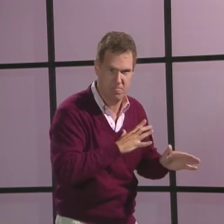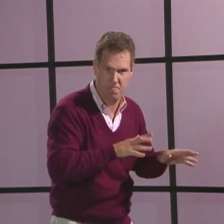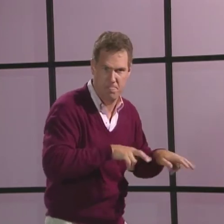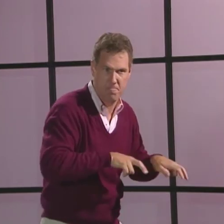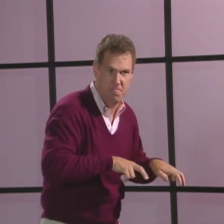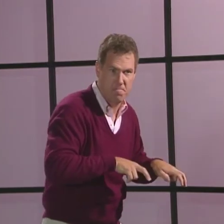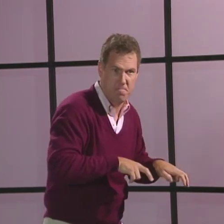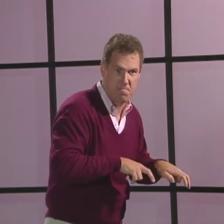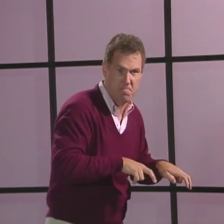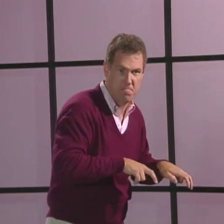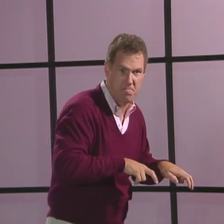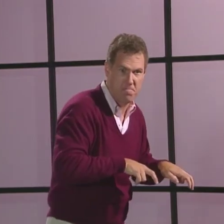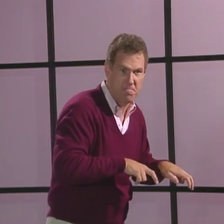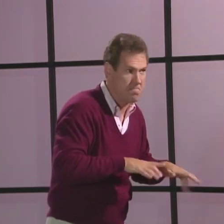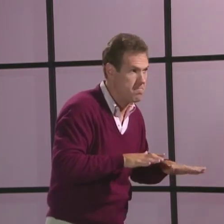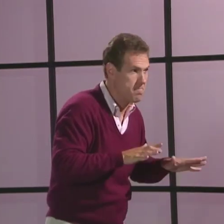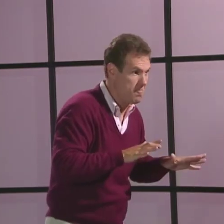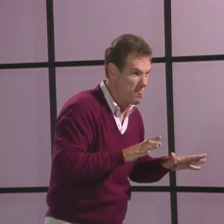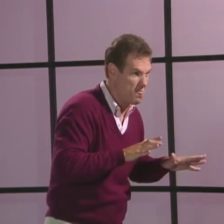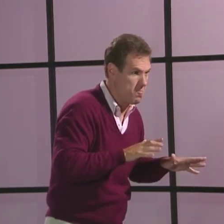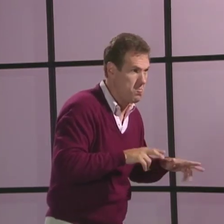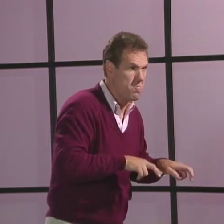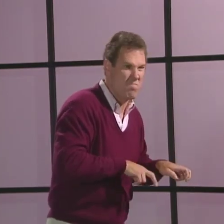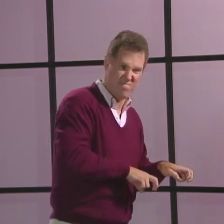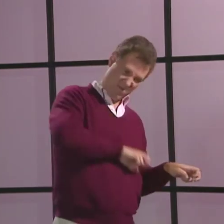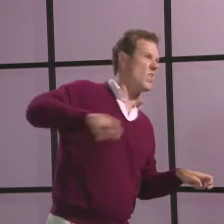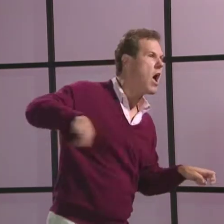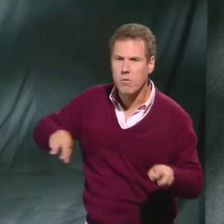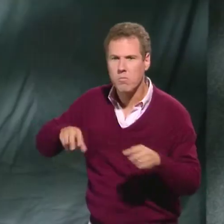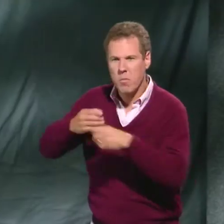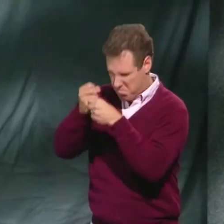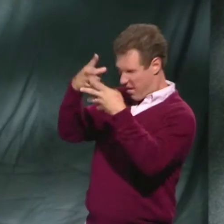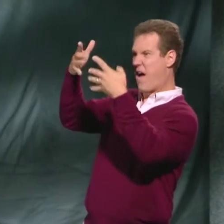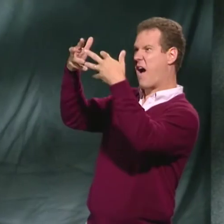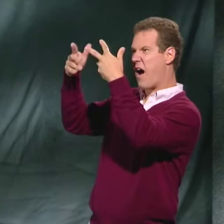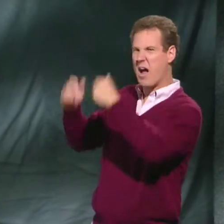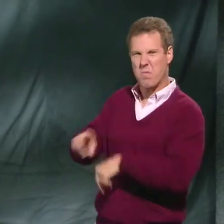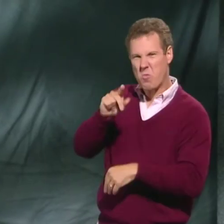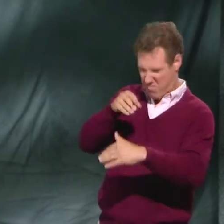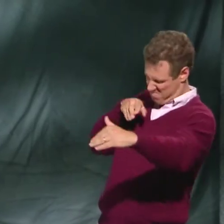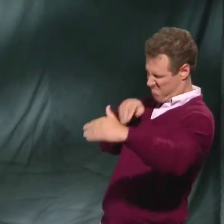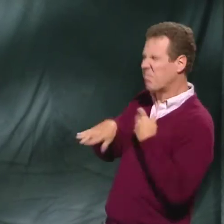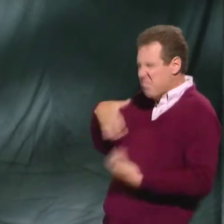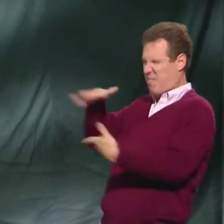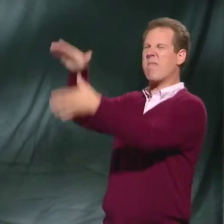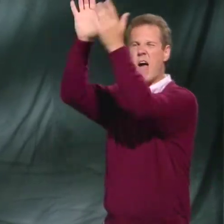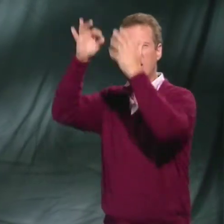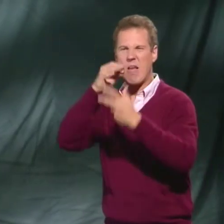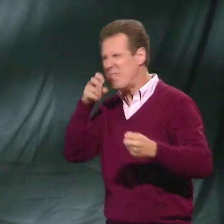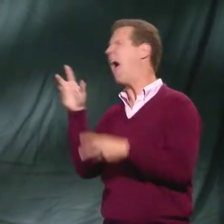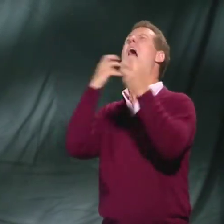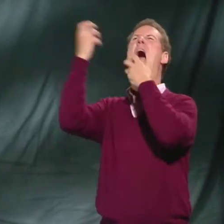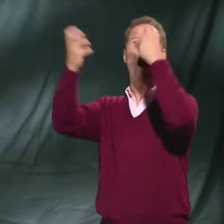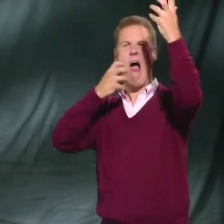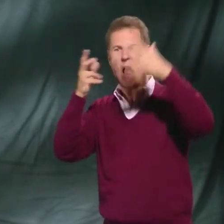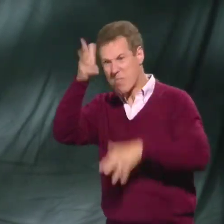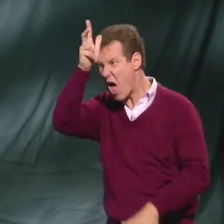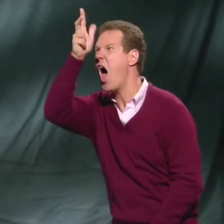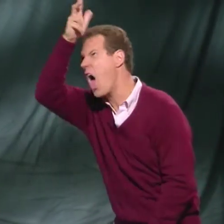When everyone was ready and in position, the donkey kicked the window in, and they all flew in, and the dog was barking, and the cat was meowing, and the rooster was